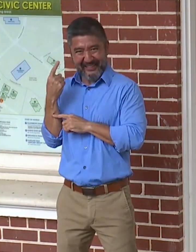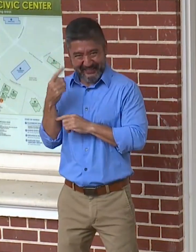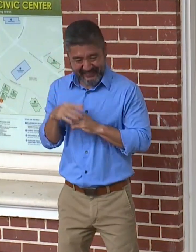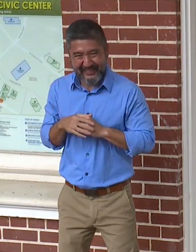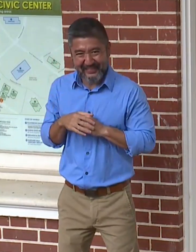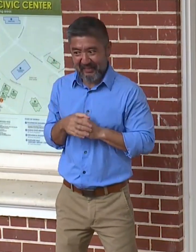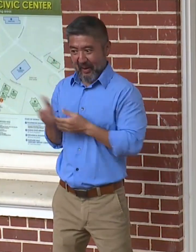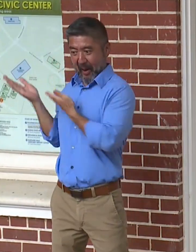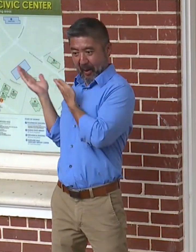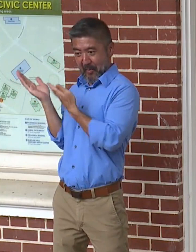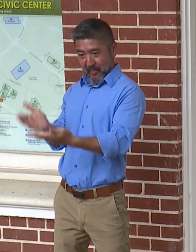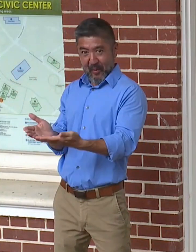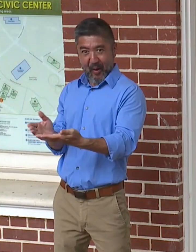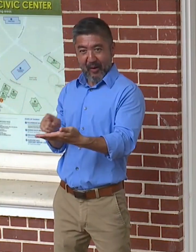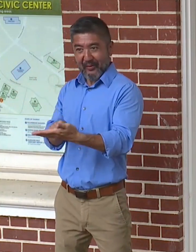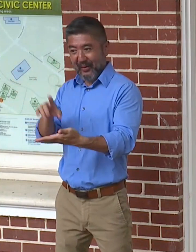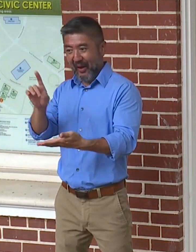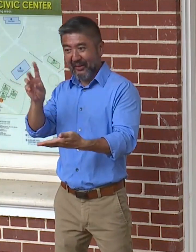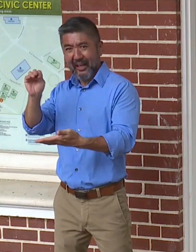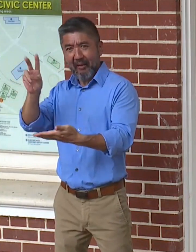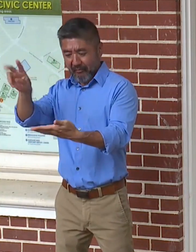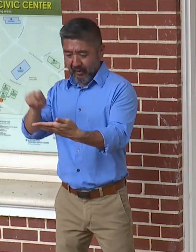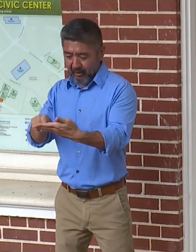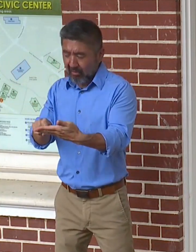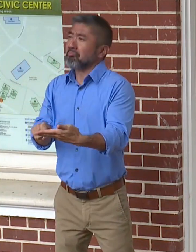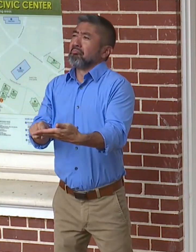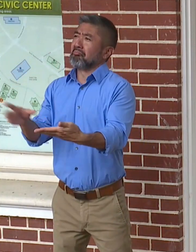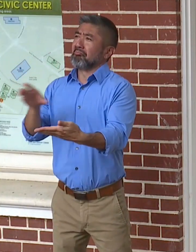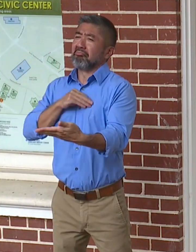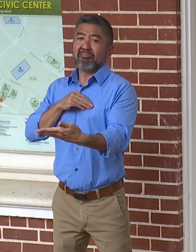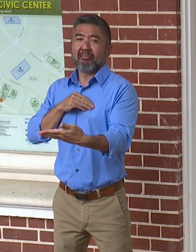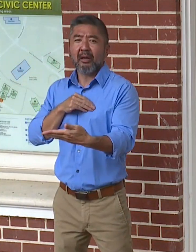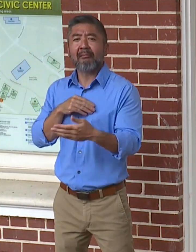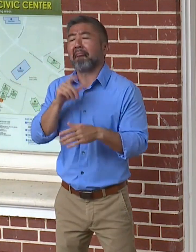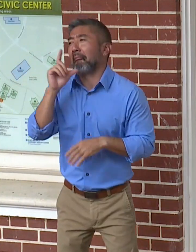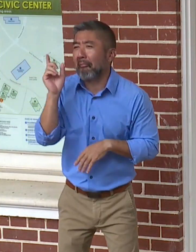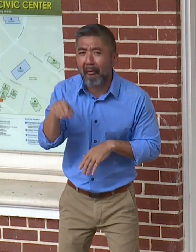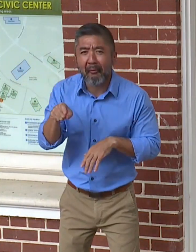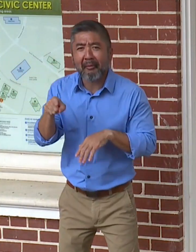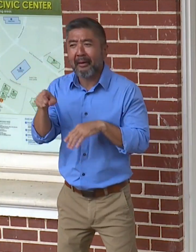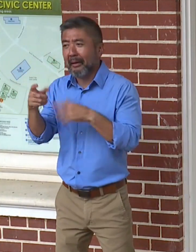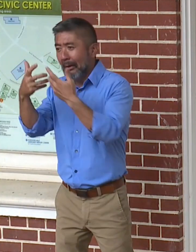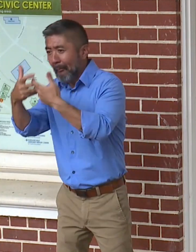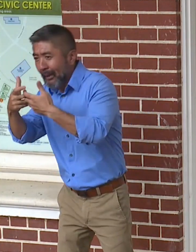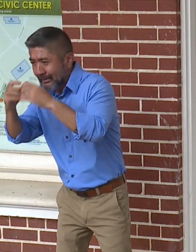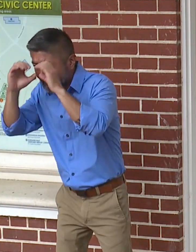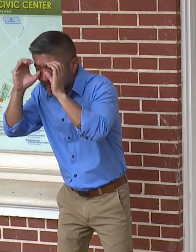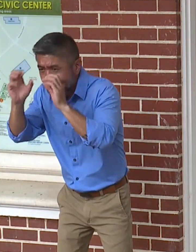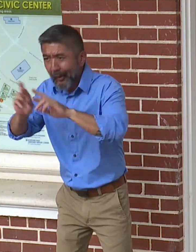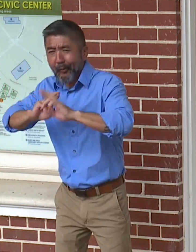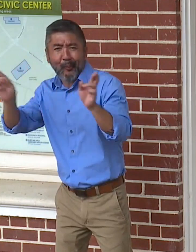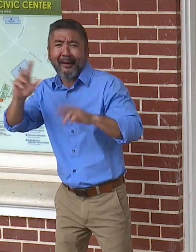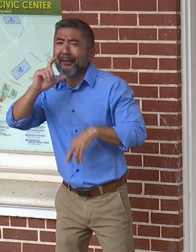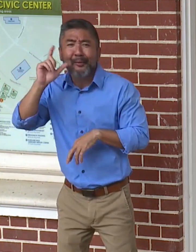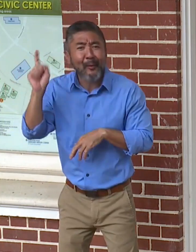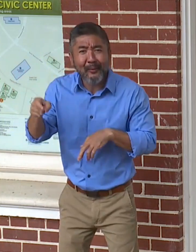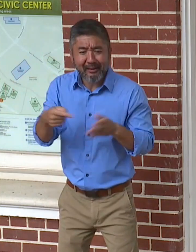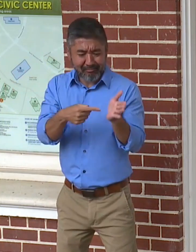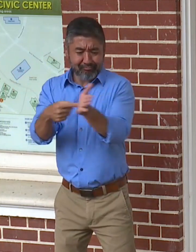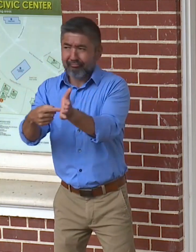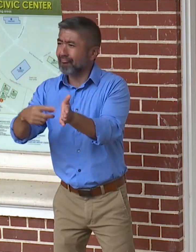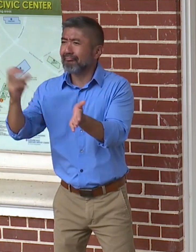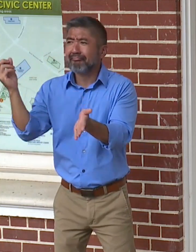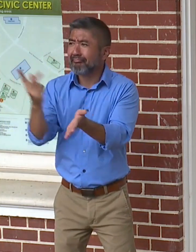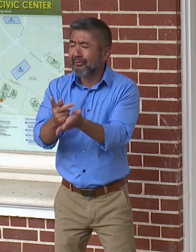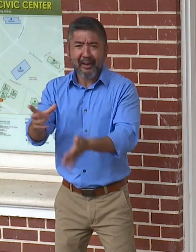and DMV was really grateful. They don't have to have somebody clean the machine. It's fast. It's convenient. And every doctor on